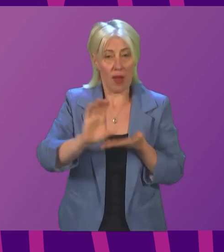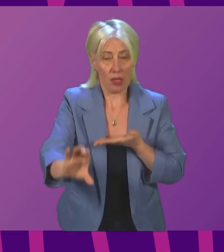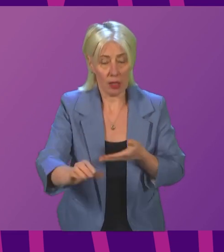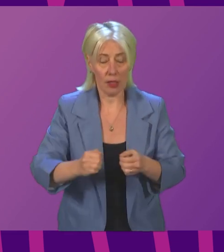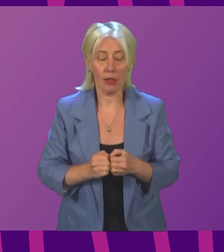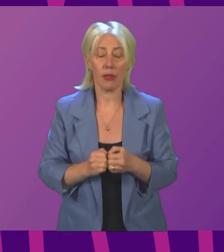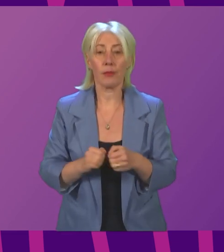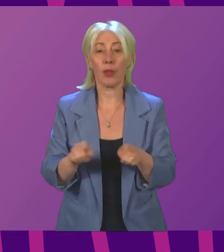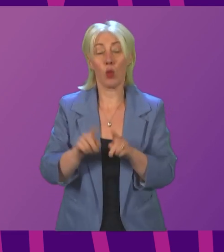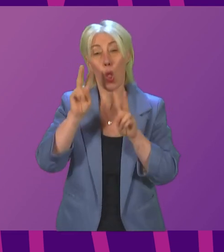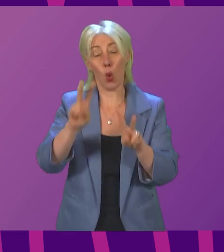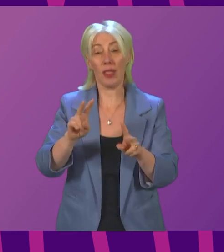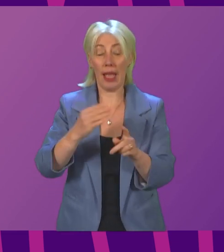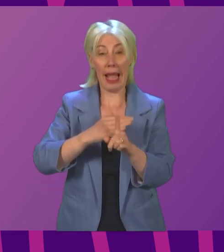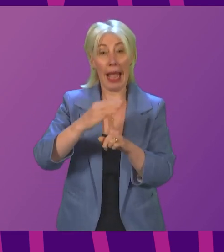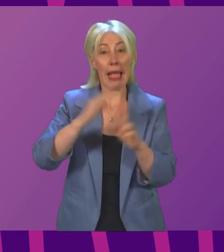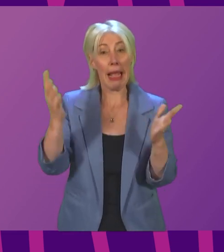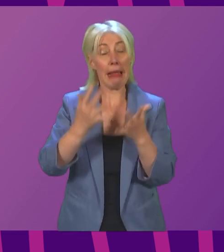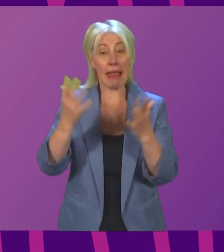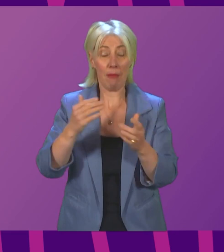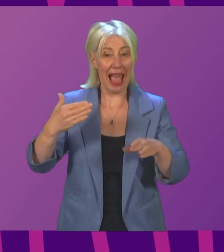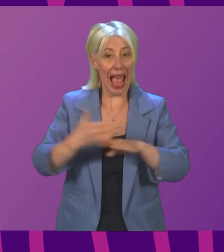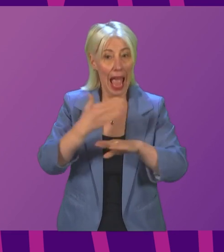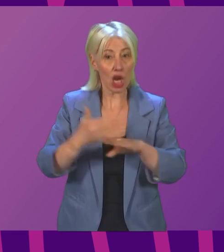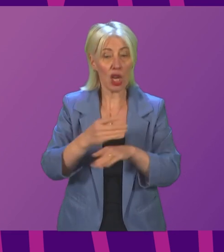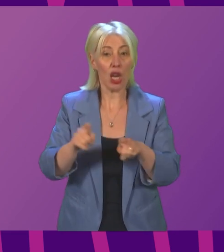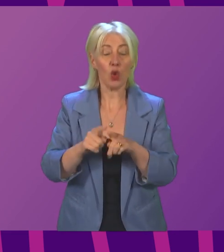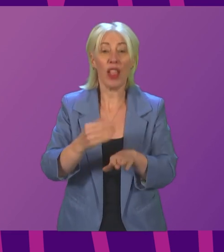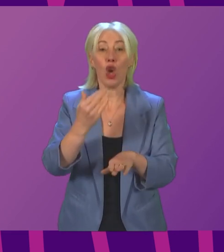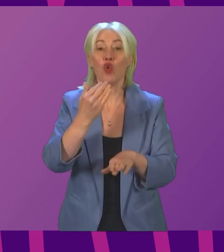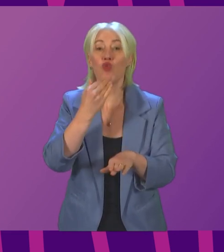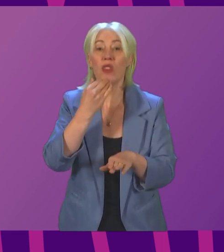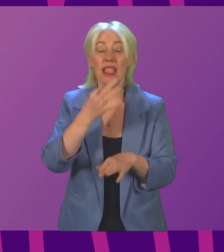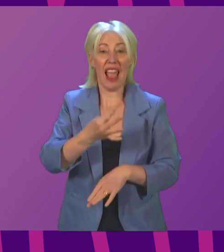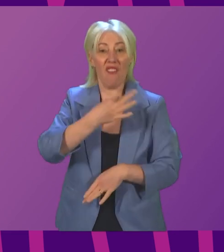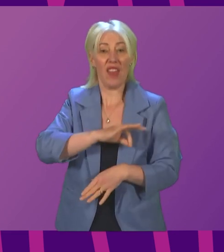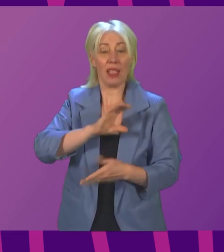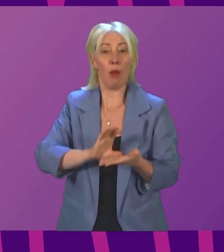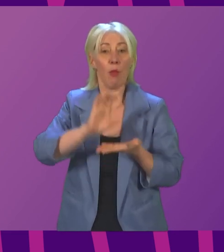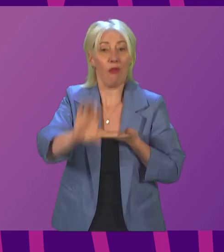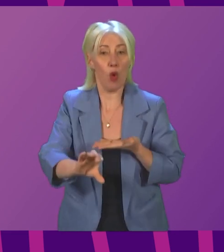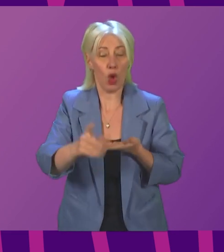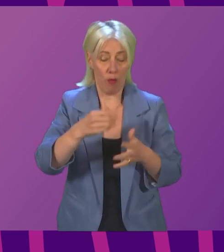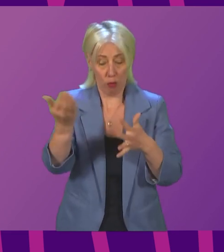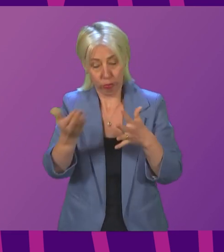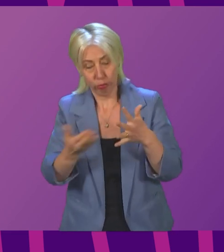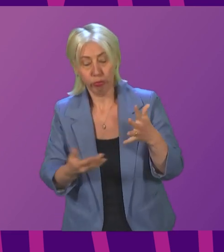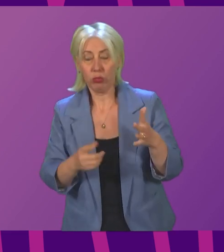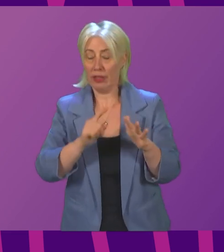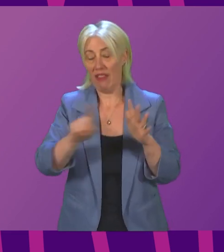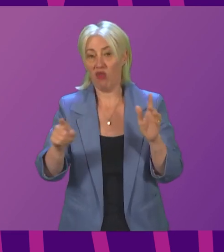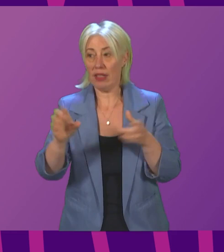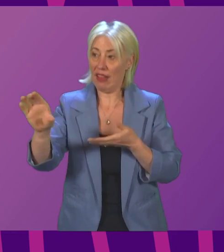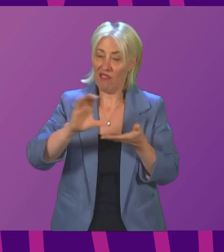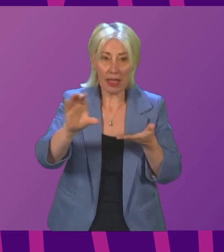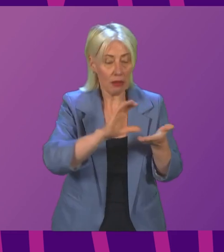climate action at its heart and we promoted our green investment portfolio to a range of businesses and investors. We also launched